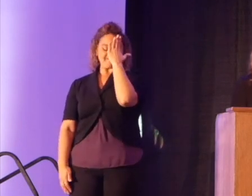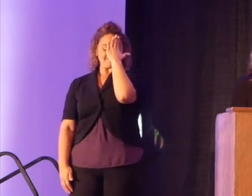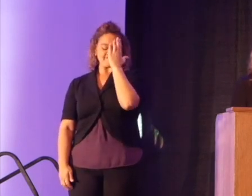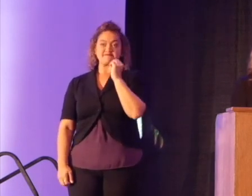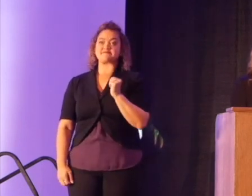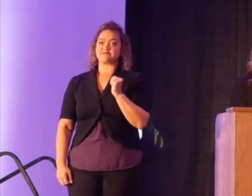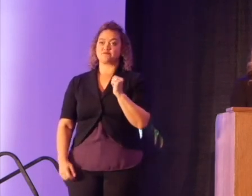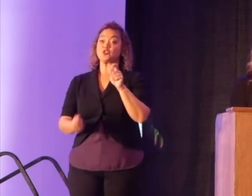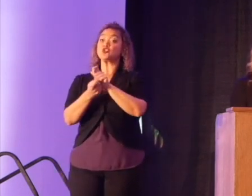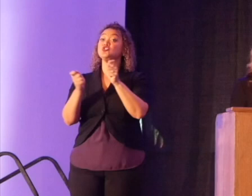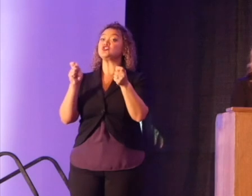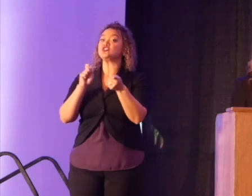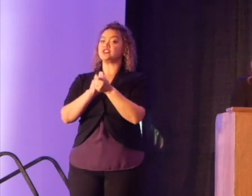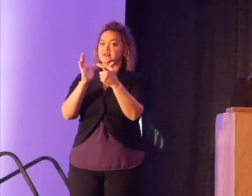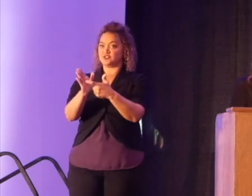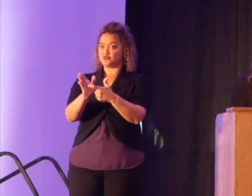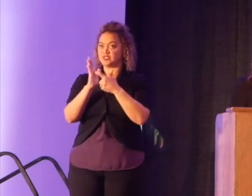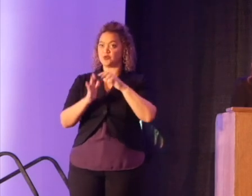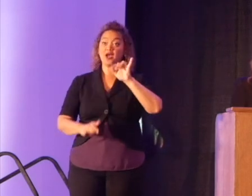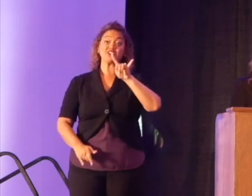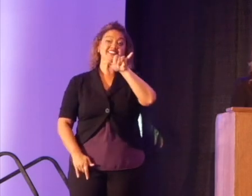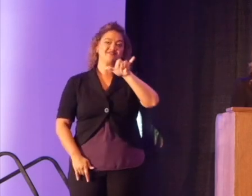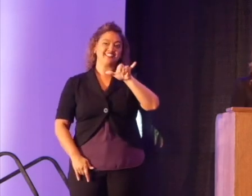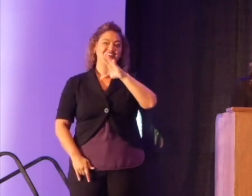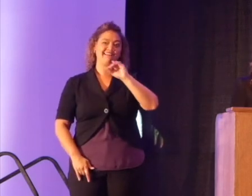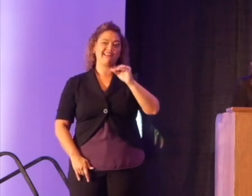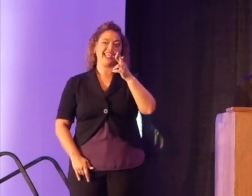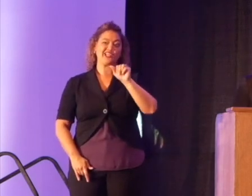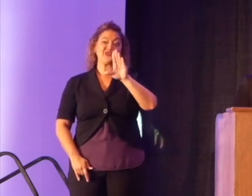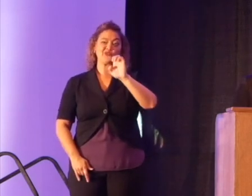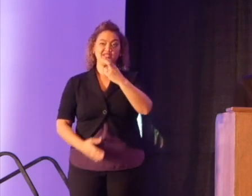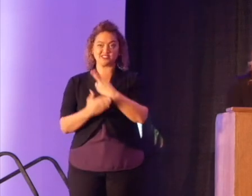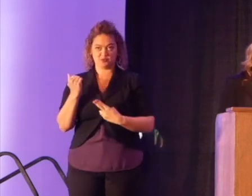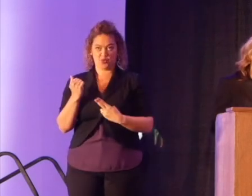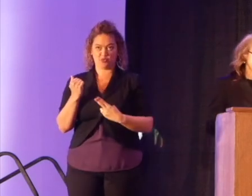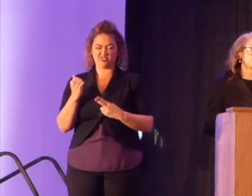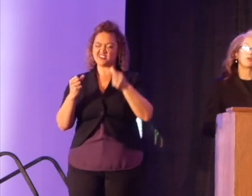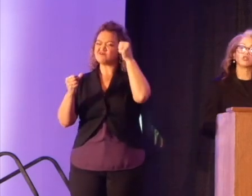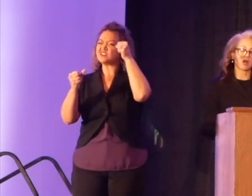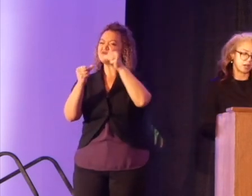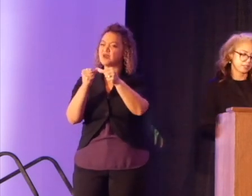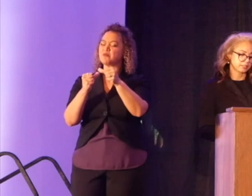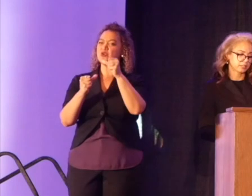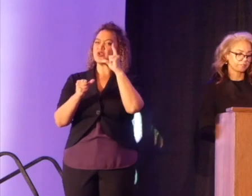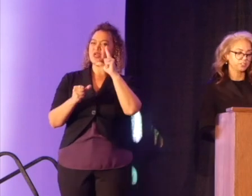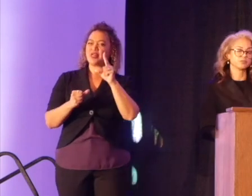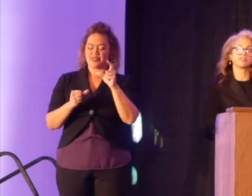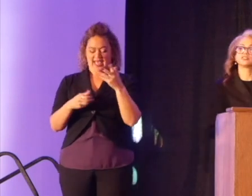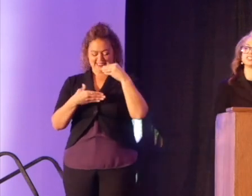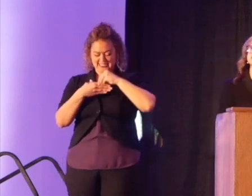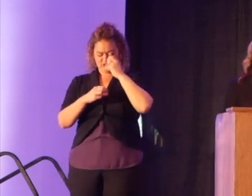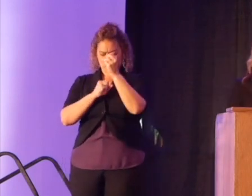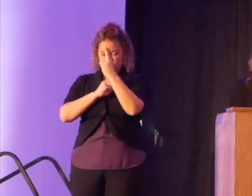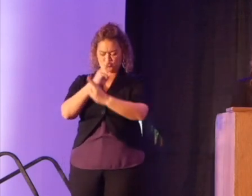Change often requires civility and grace. A remembrance that the moral arc of the